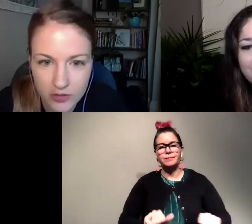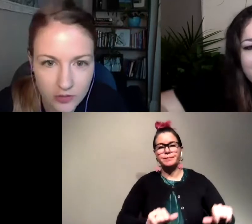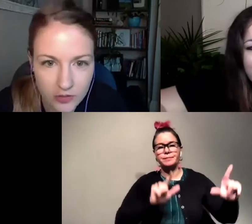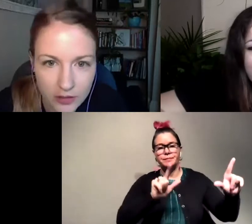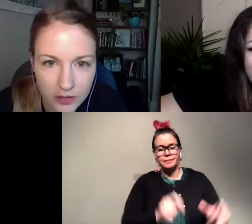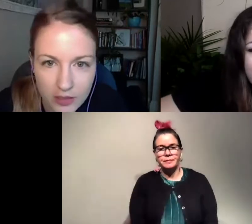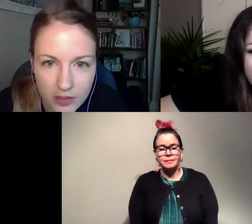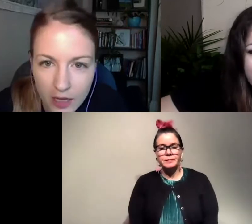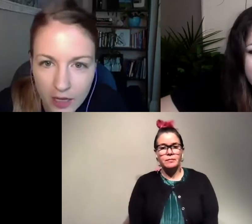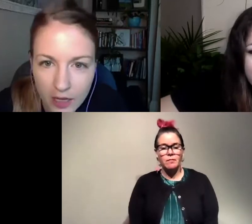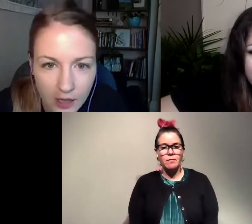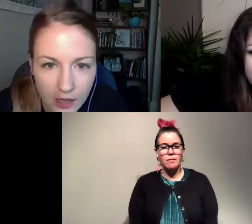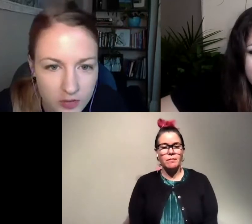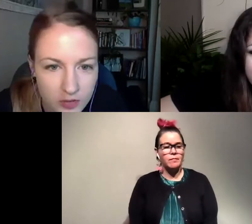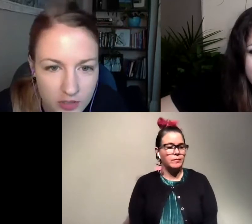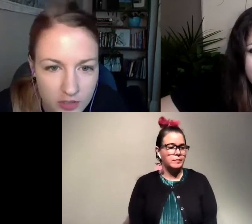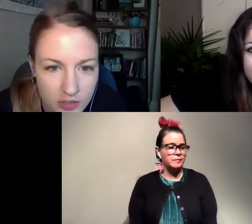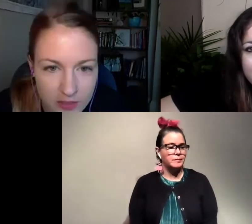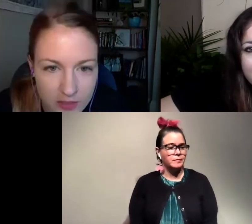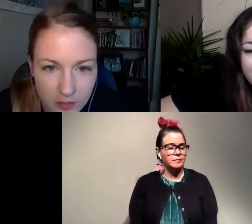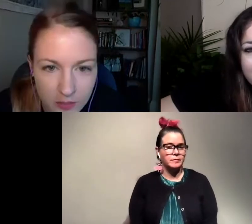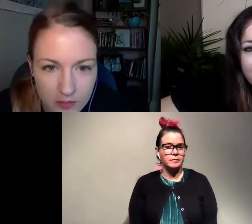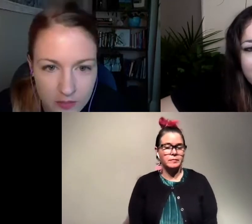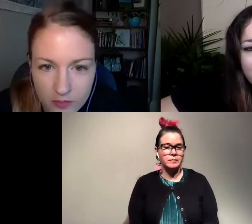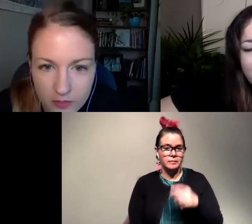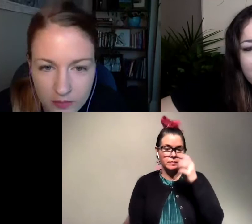screen and just as I'm